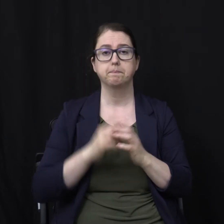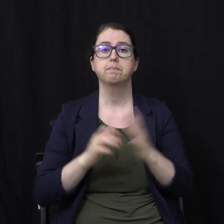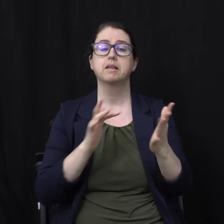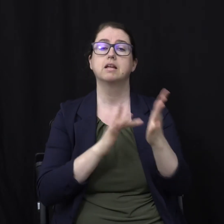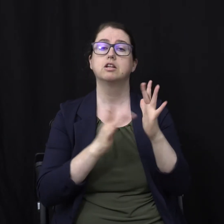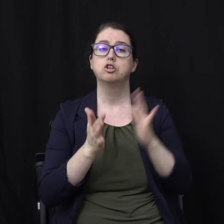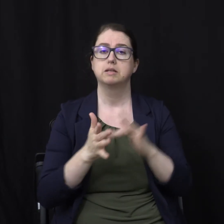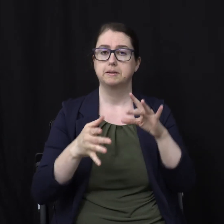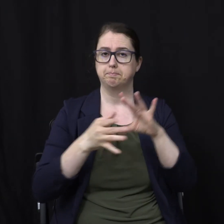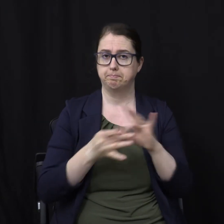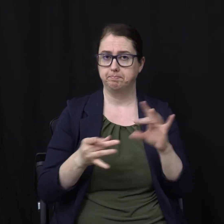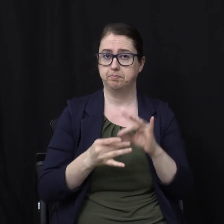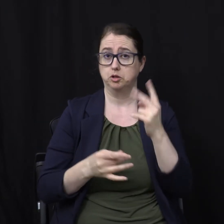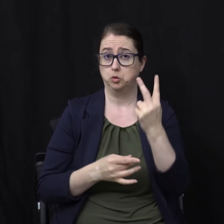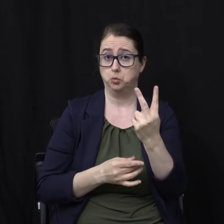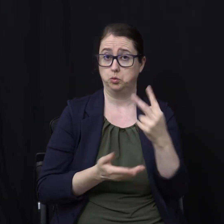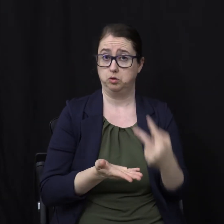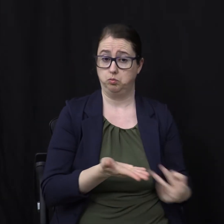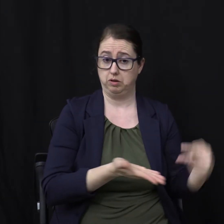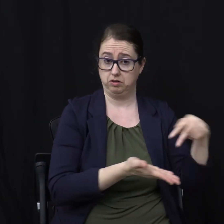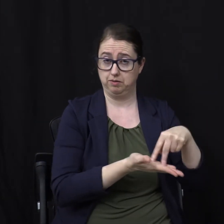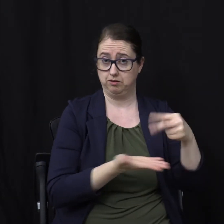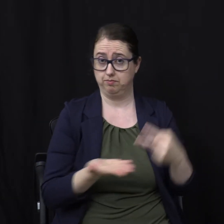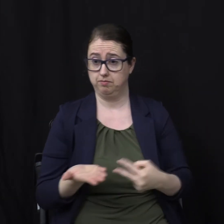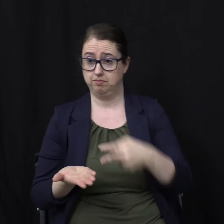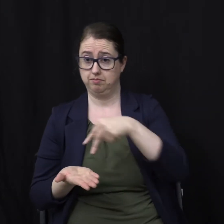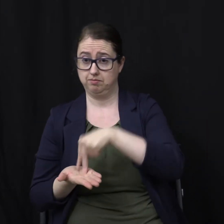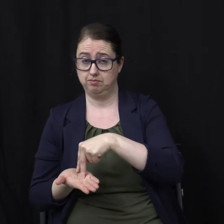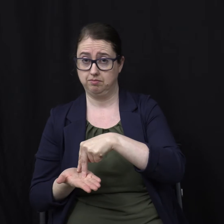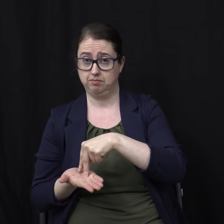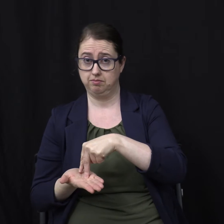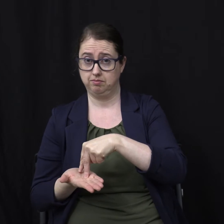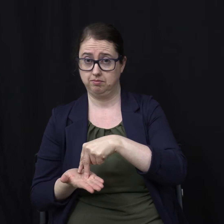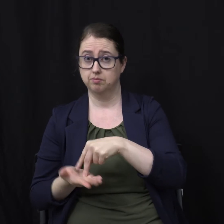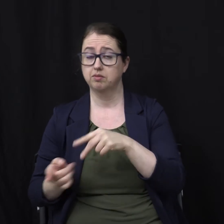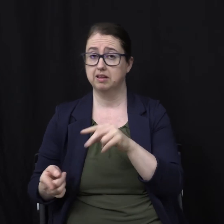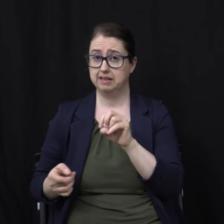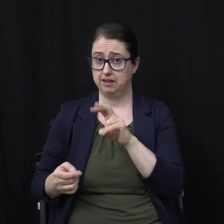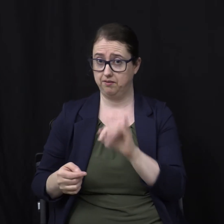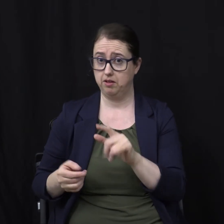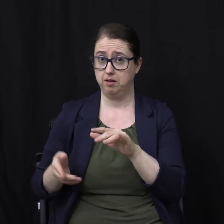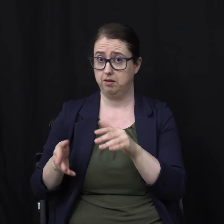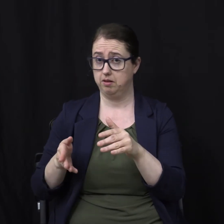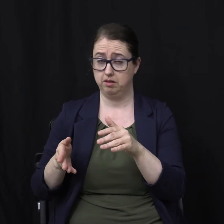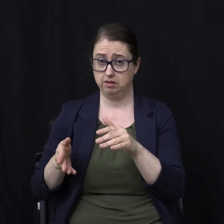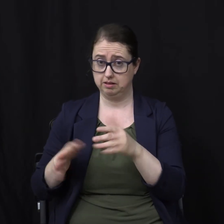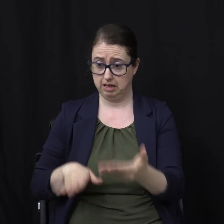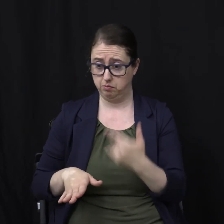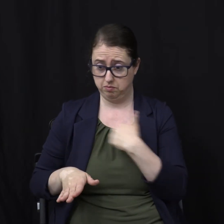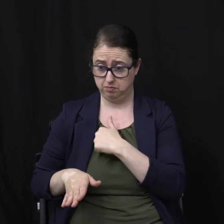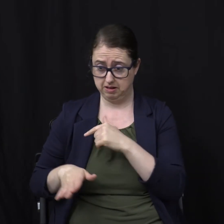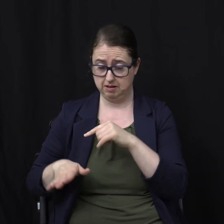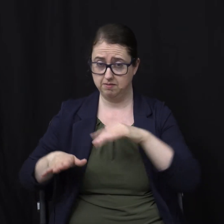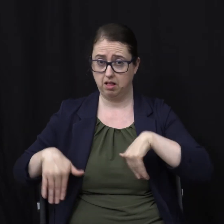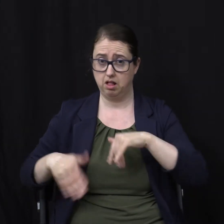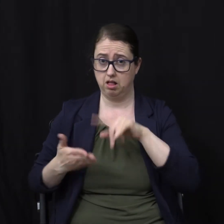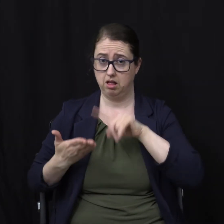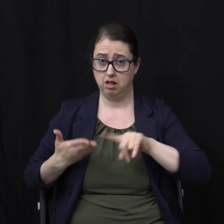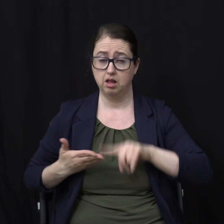resurrections Because there's still The wicked dead That we haven't Figured out From the Bible yet Jesus says Do not marvel at this For the hour